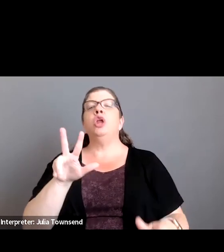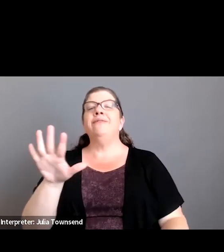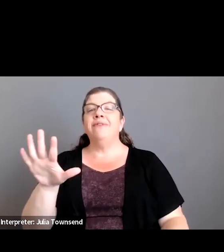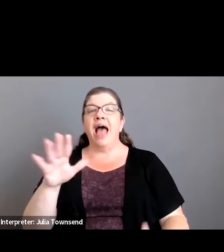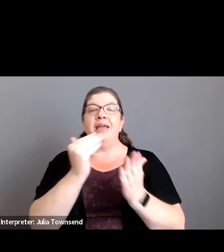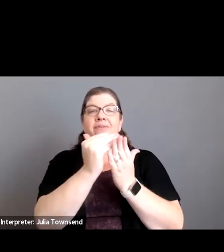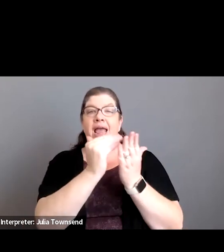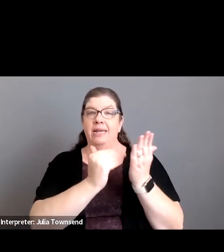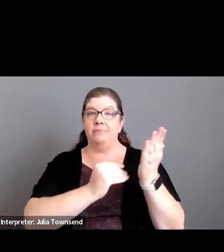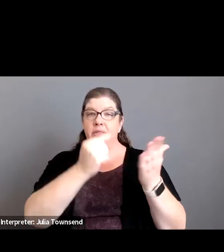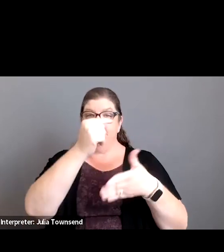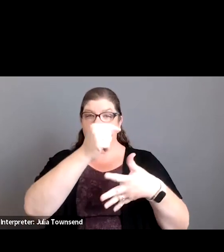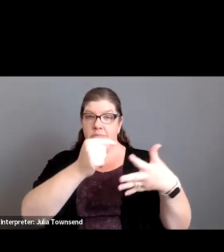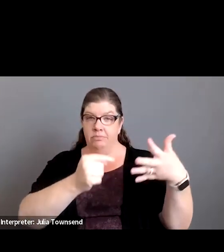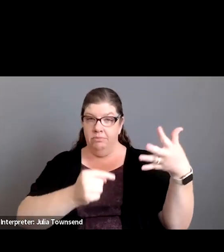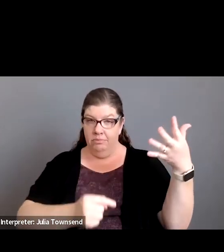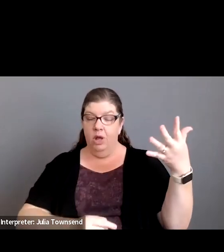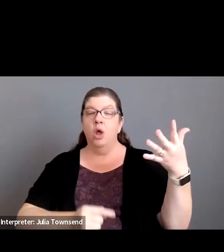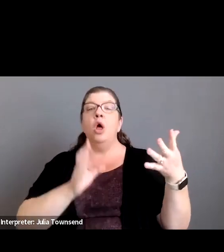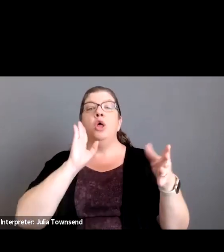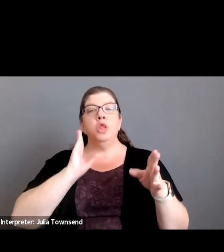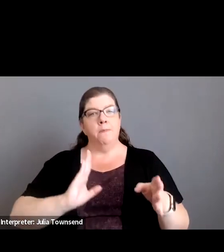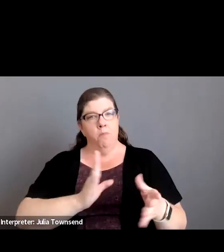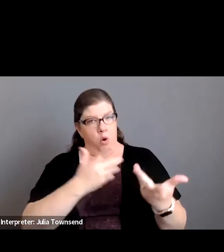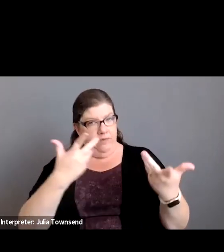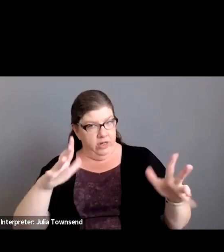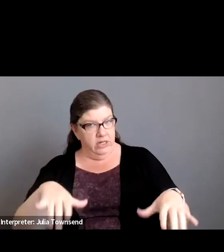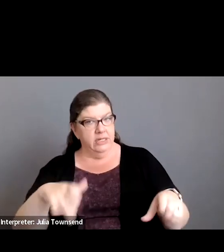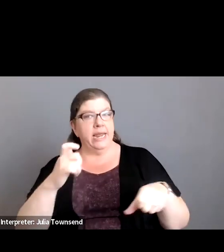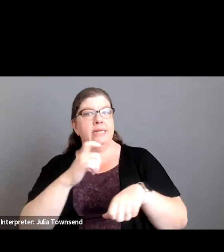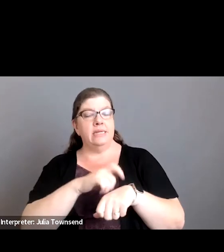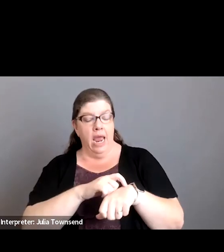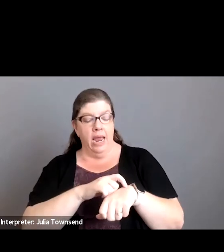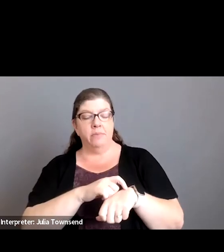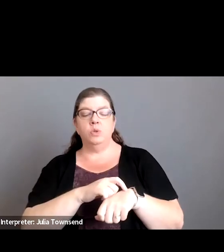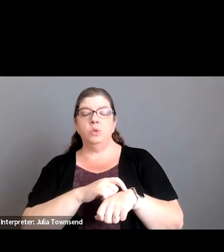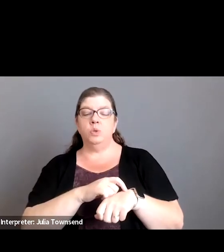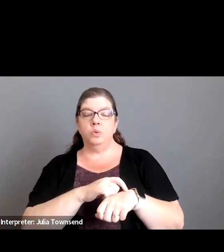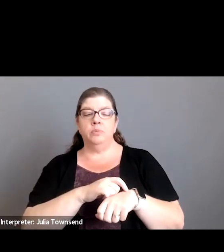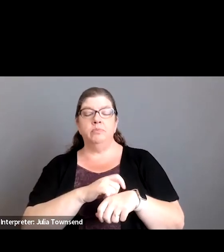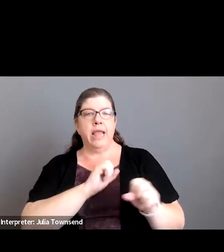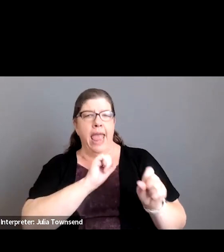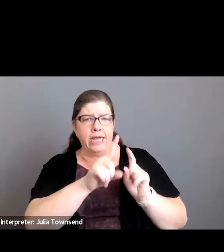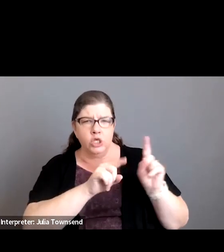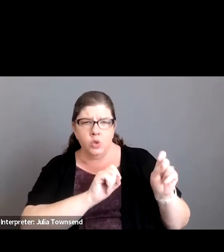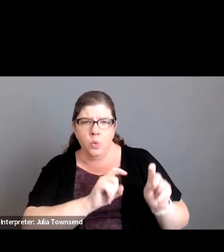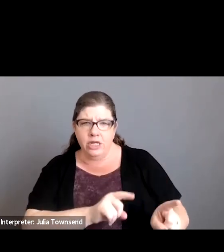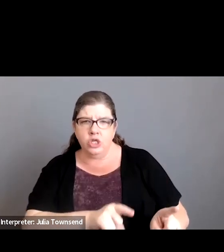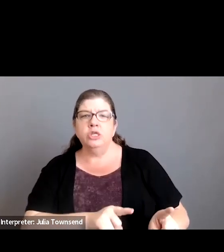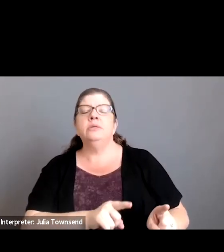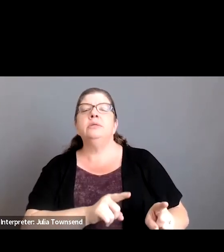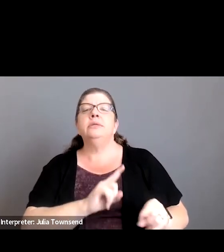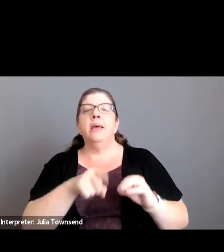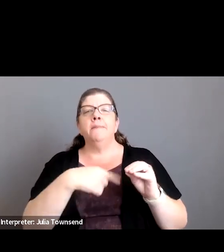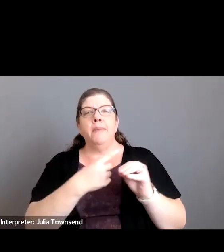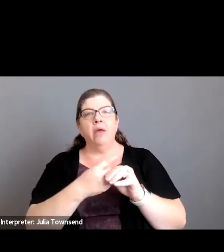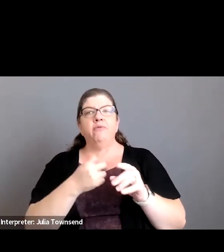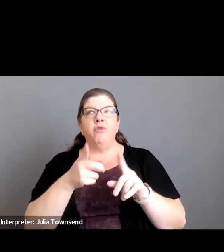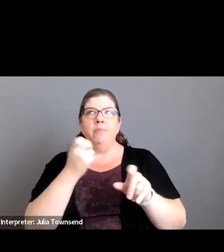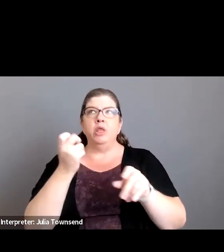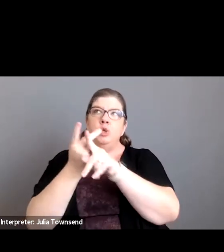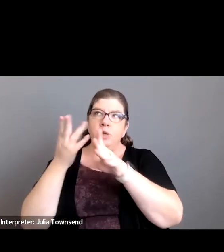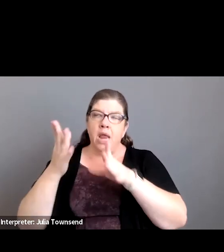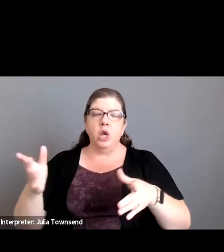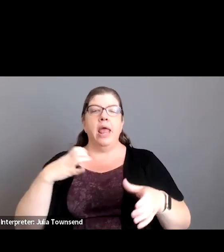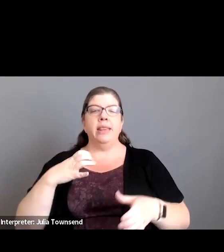consent agenda the board has had time to ask any questions of the superintendent